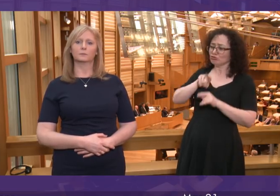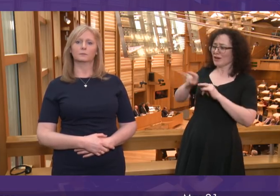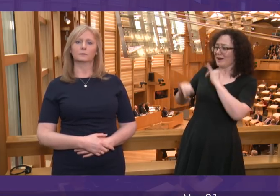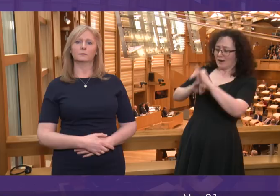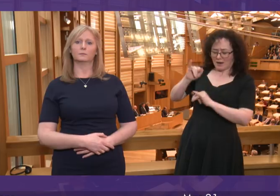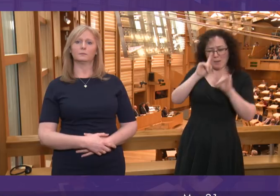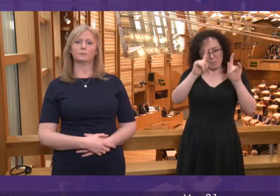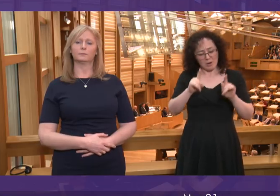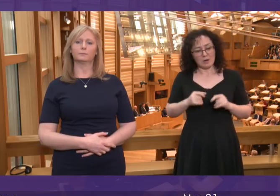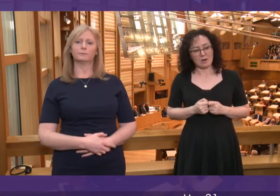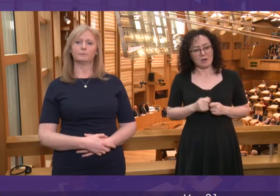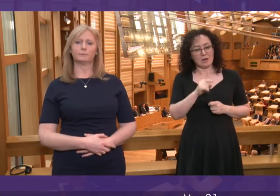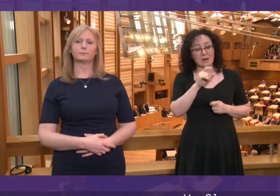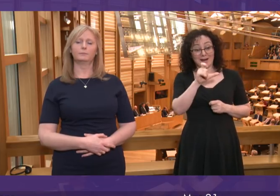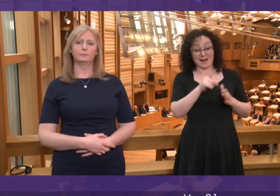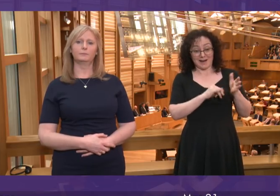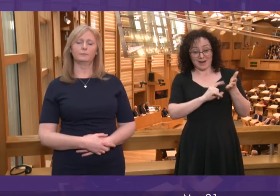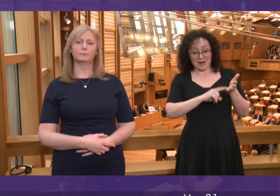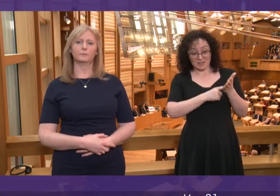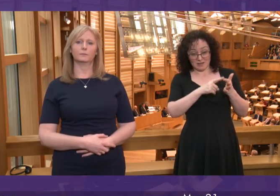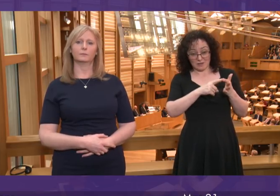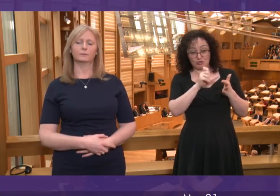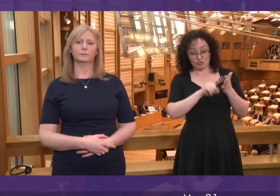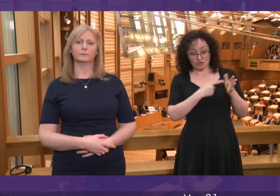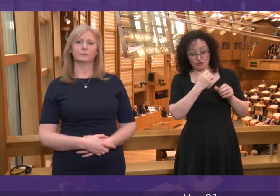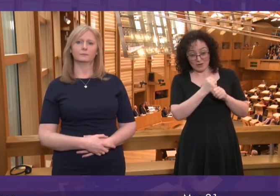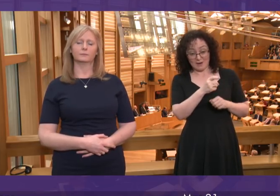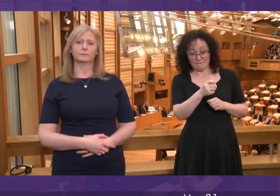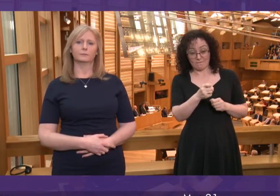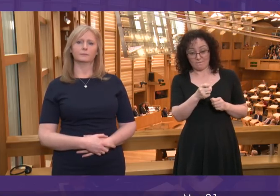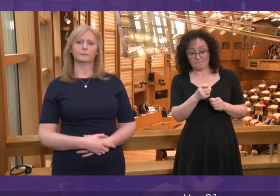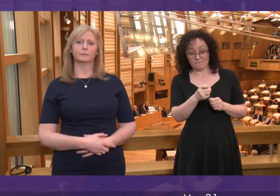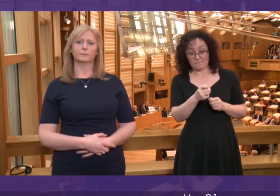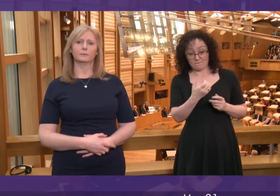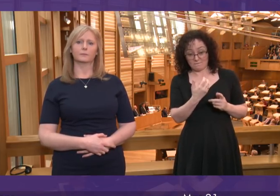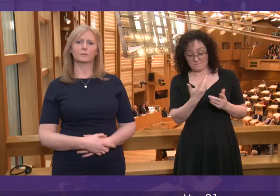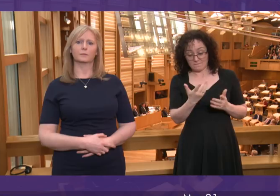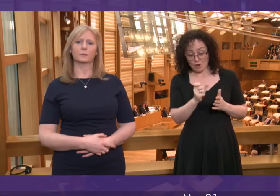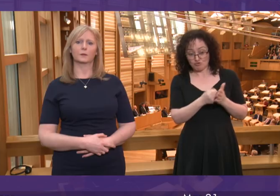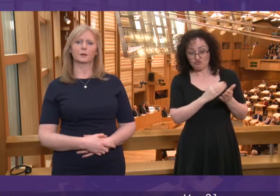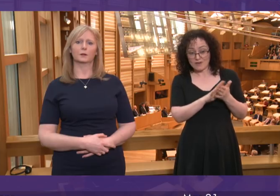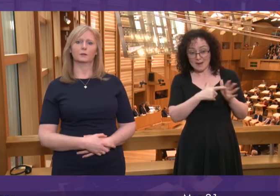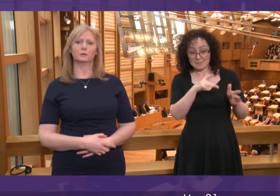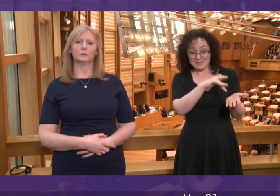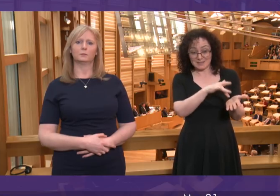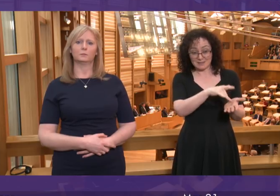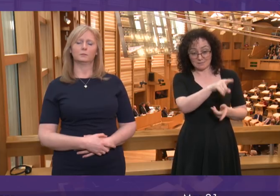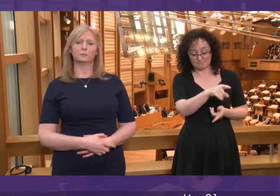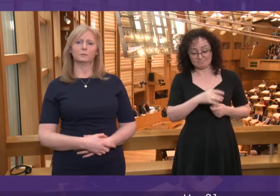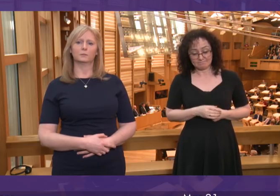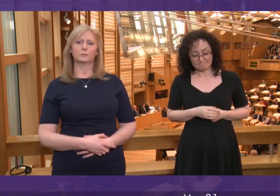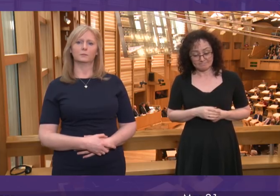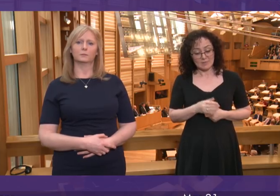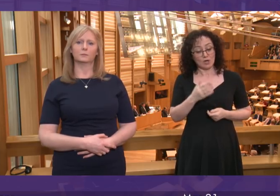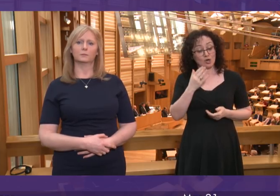a drug rehabilitation centre with capacity for residential drug rehab patients visited recently by our health spokesman, Miles Briggs. Now, they told